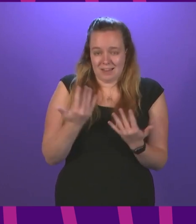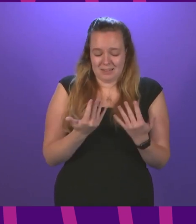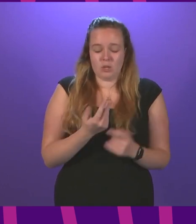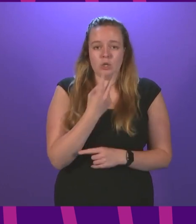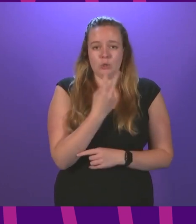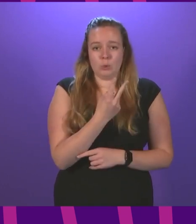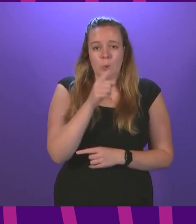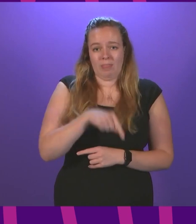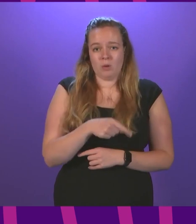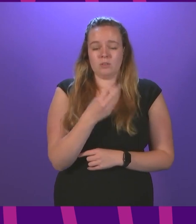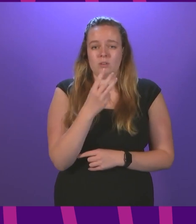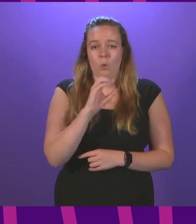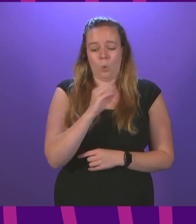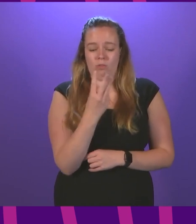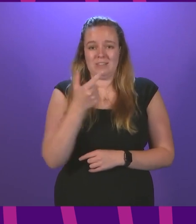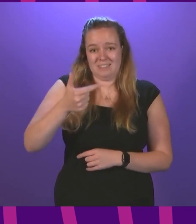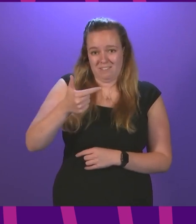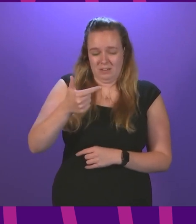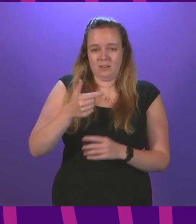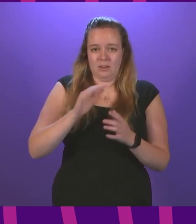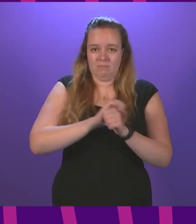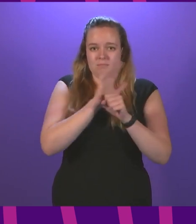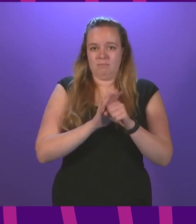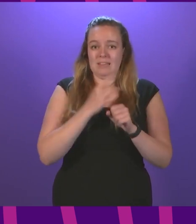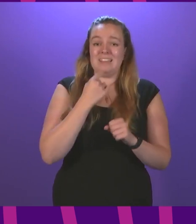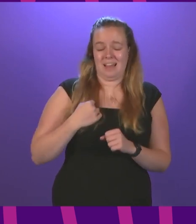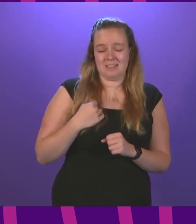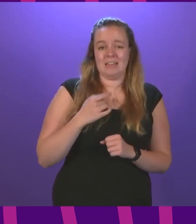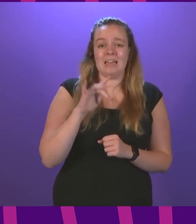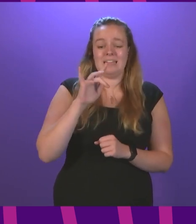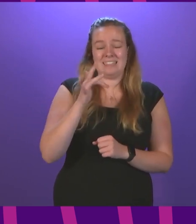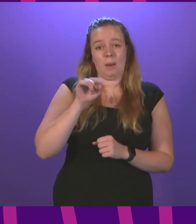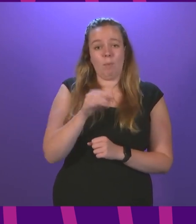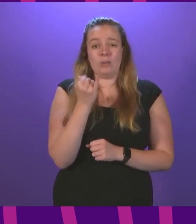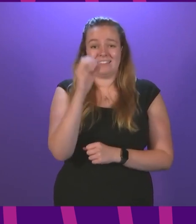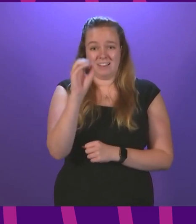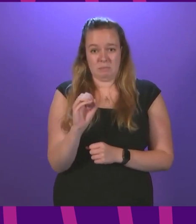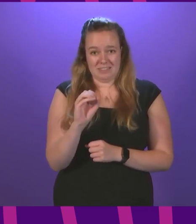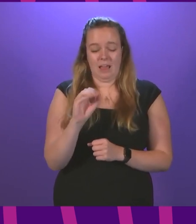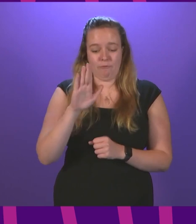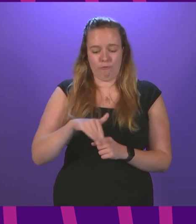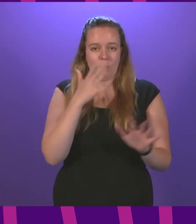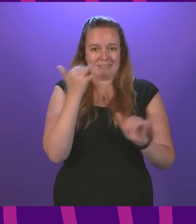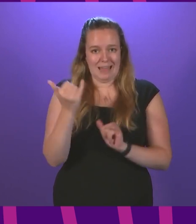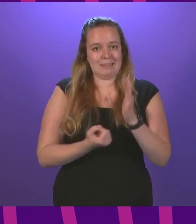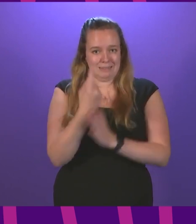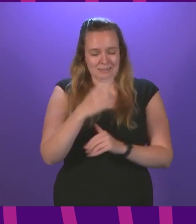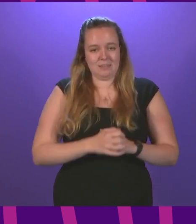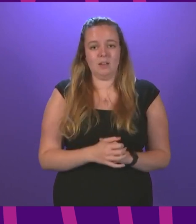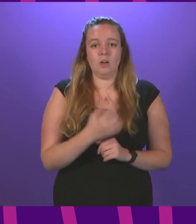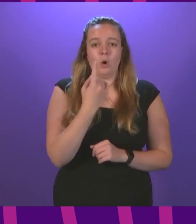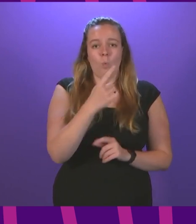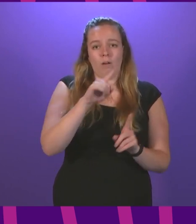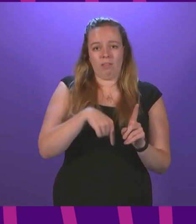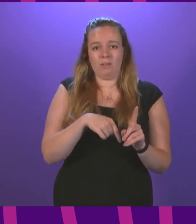2,370 positive cases were reported yesterday, 10.6% of the tests carried out. 1